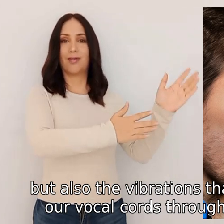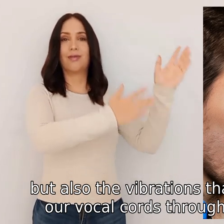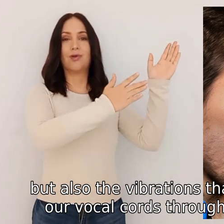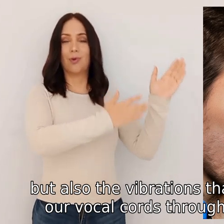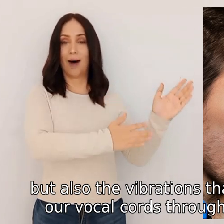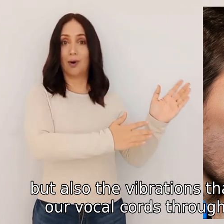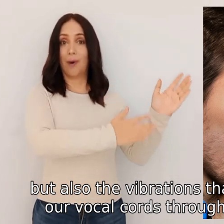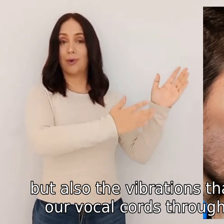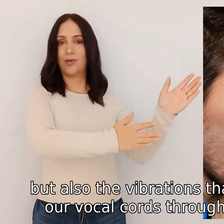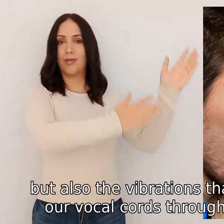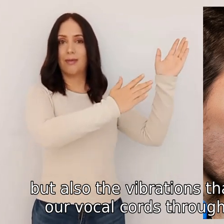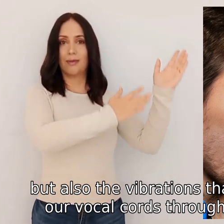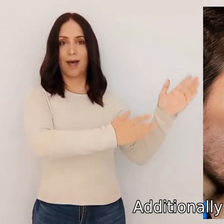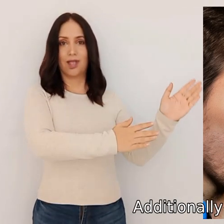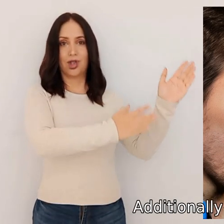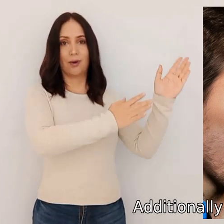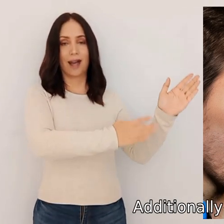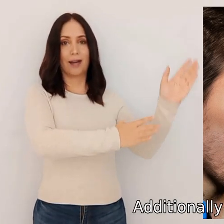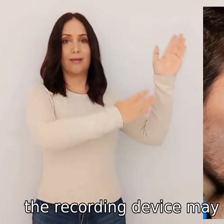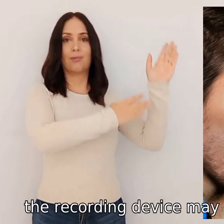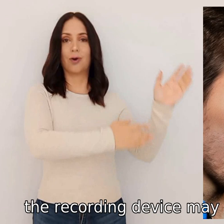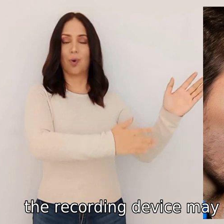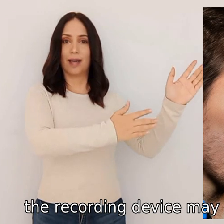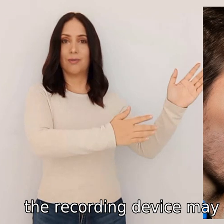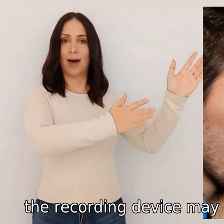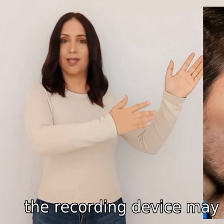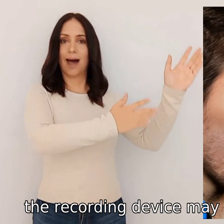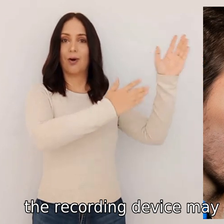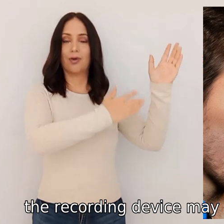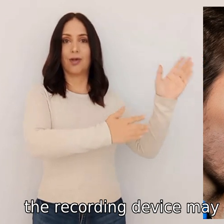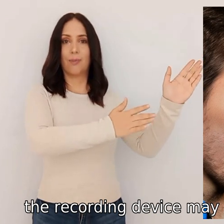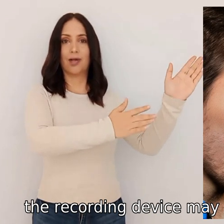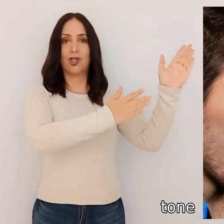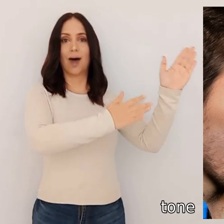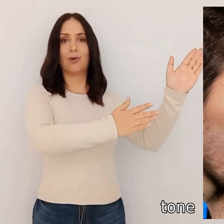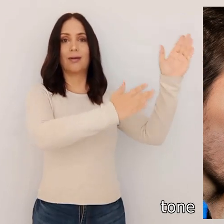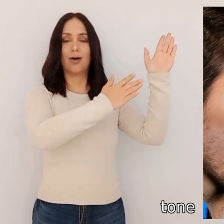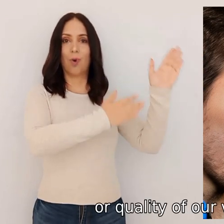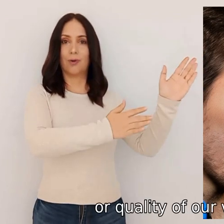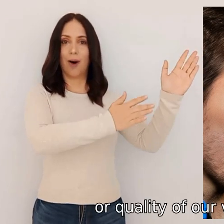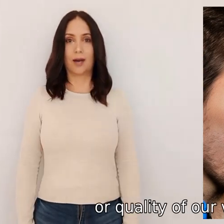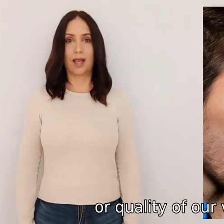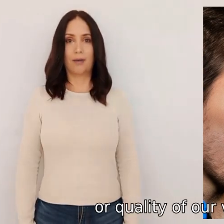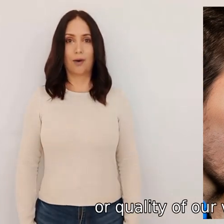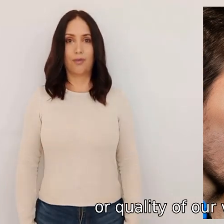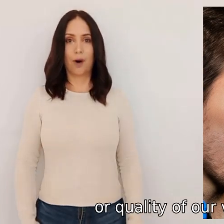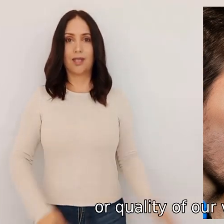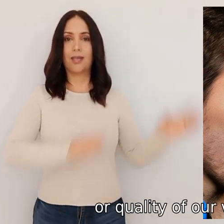through our bones additionally the recording device may alter the pitch tone or quality of our voice